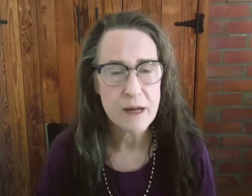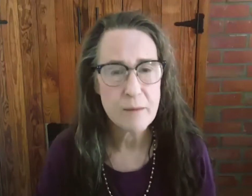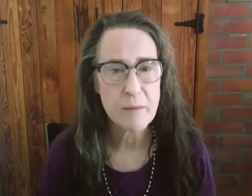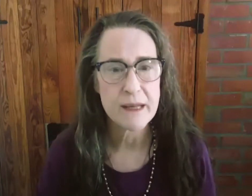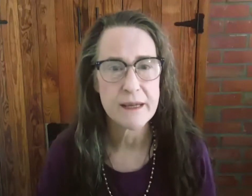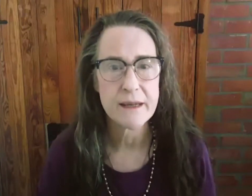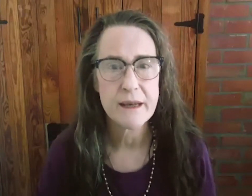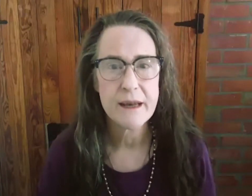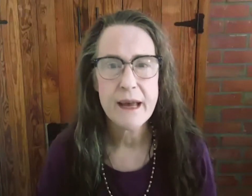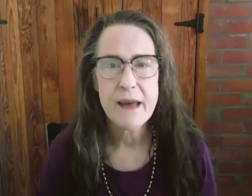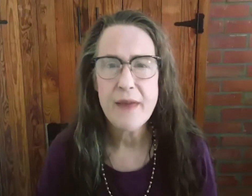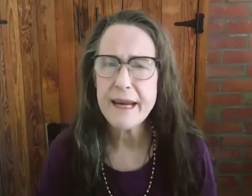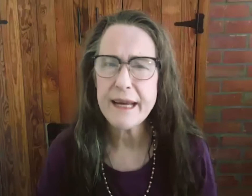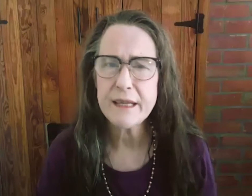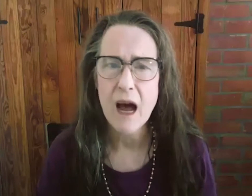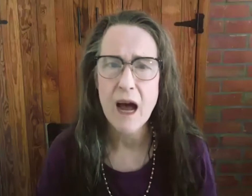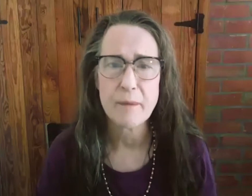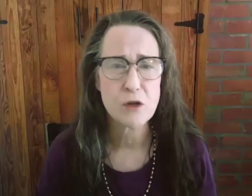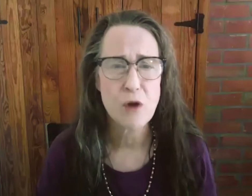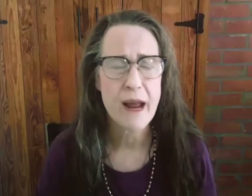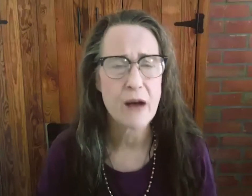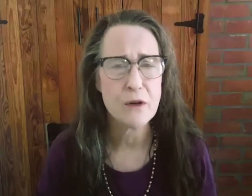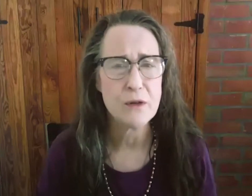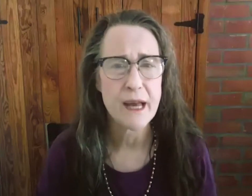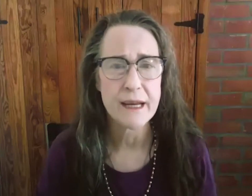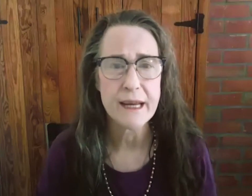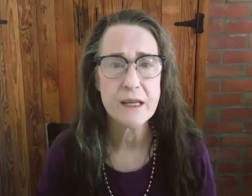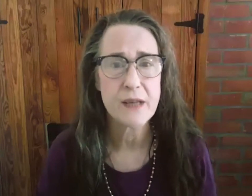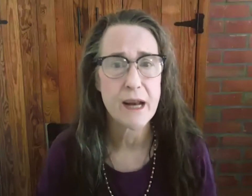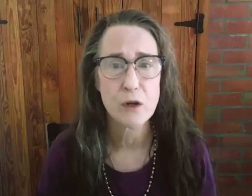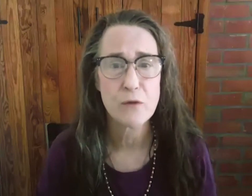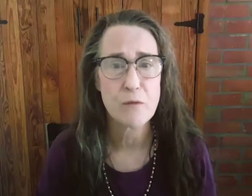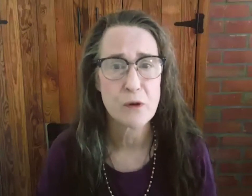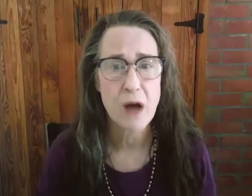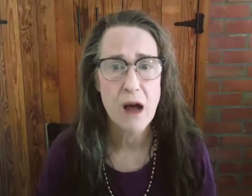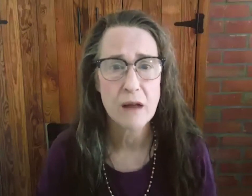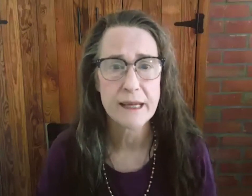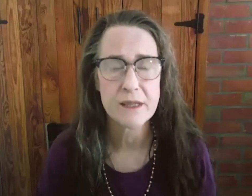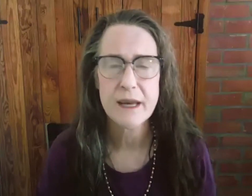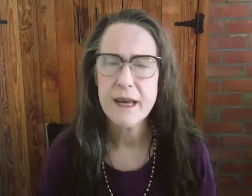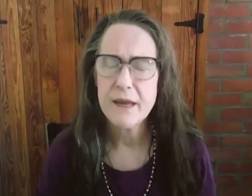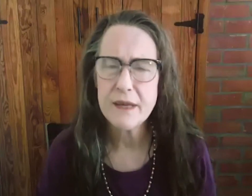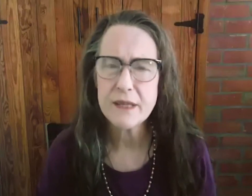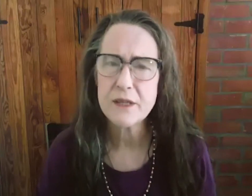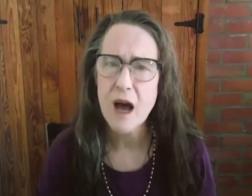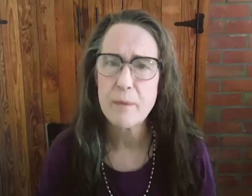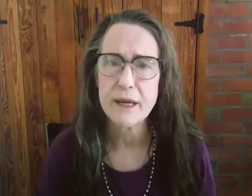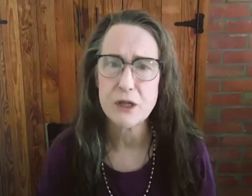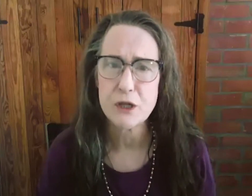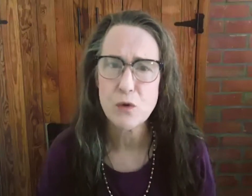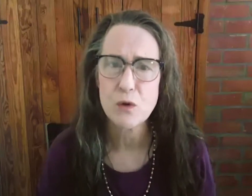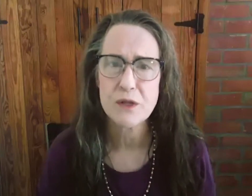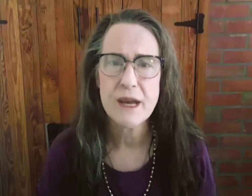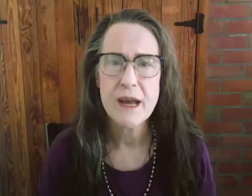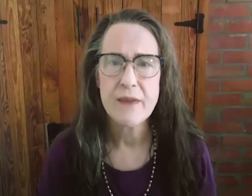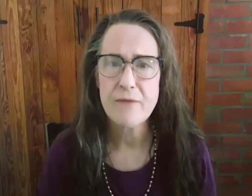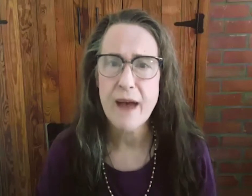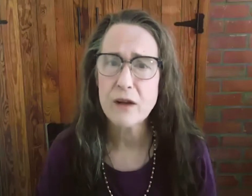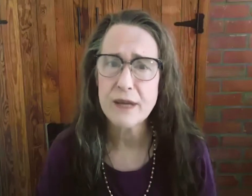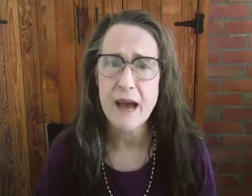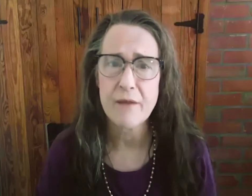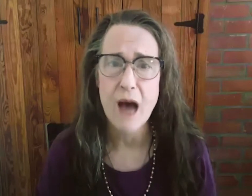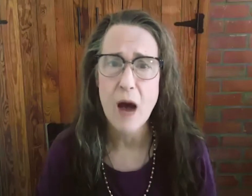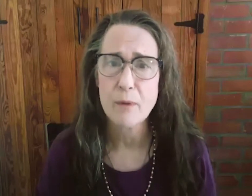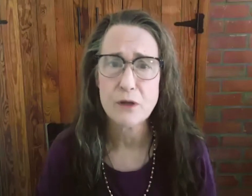to implement it. They need time to try out new techniques and learn from their colleagues. This topic ensures that